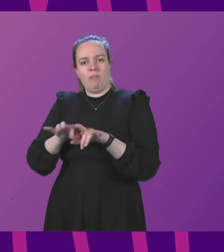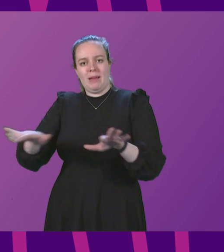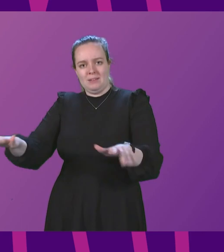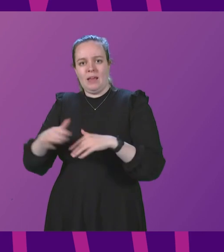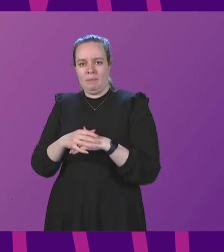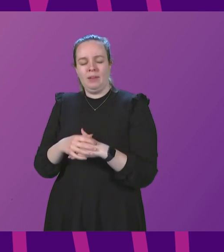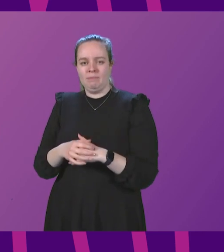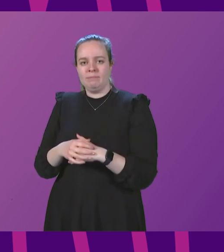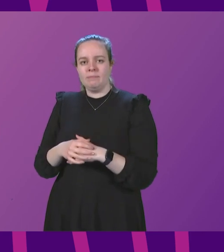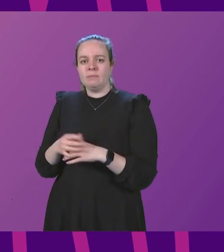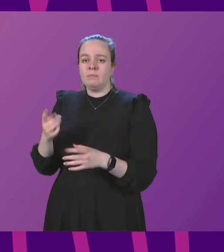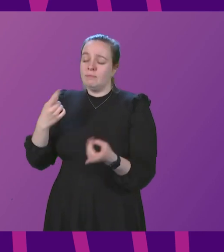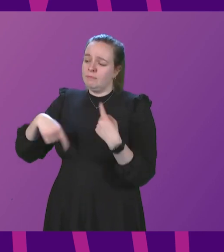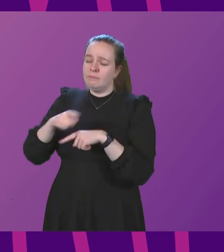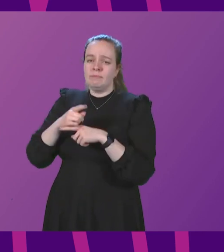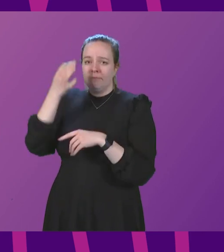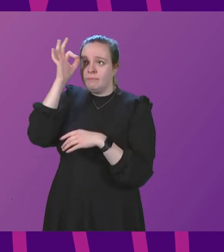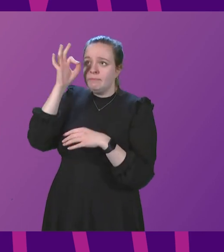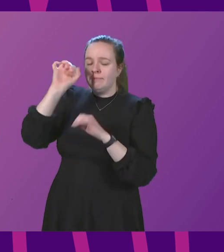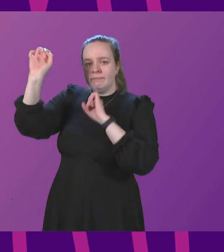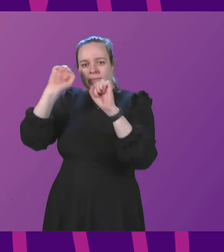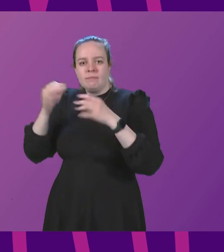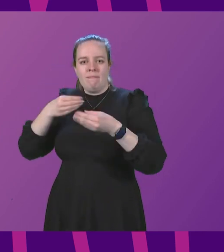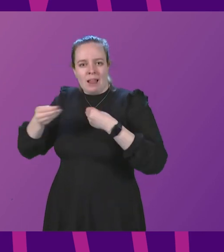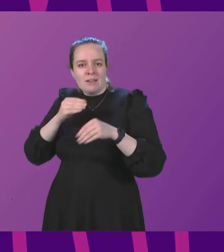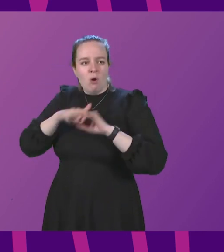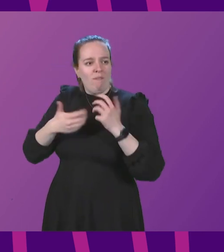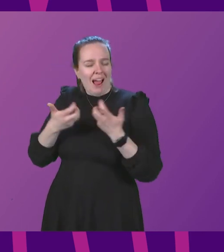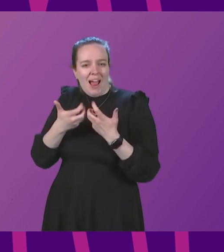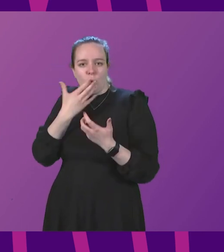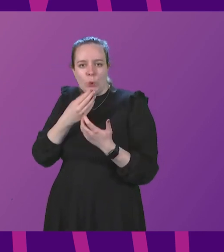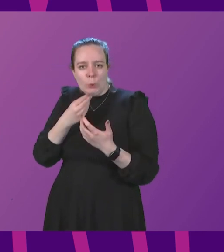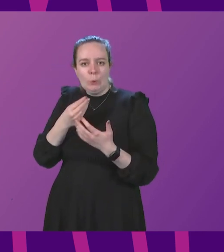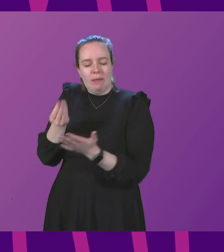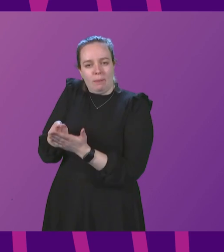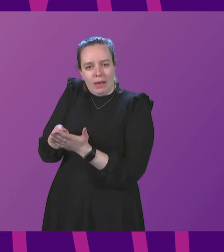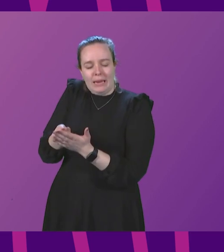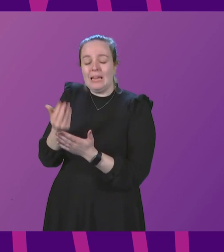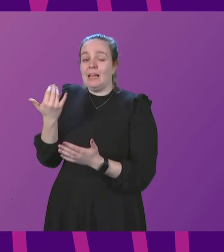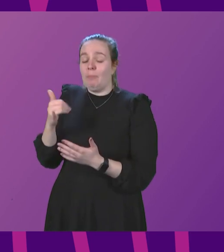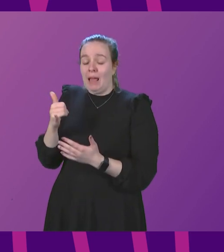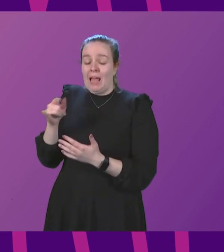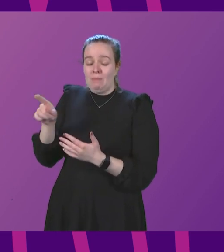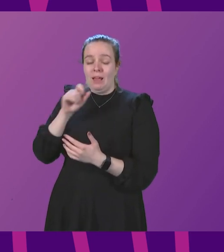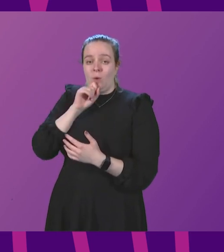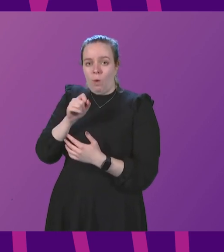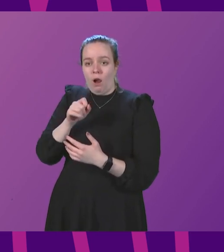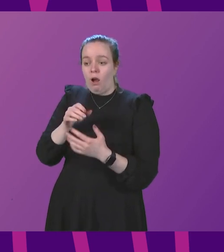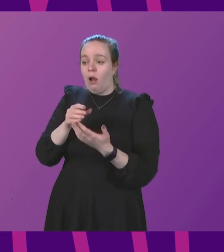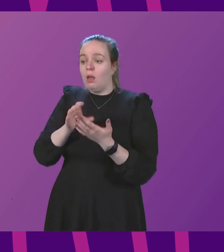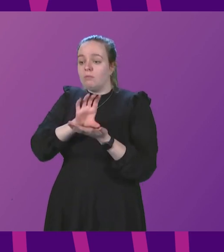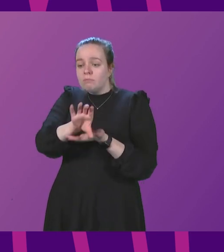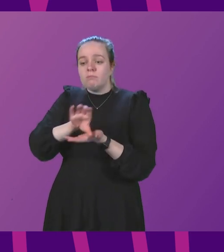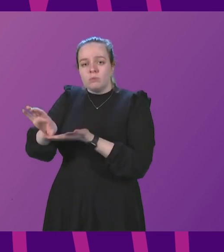we have given councils the flexibility on how to use this money they may give money to individual